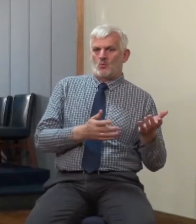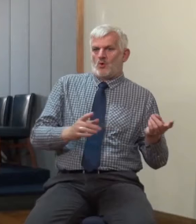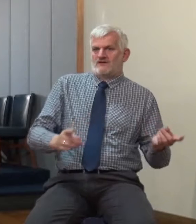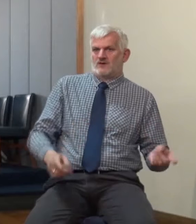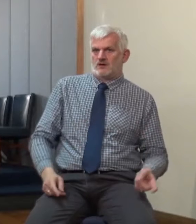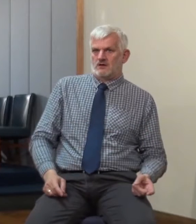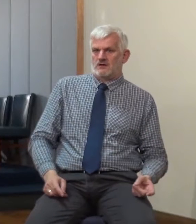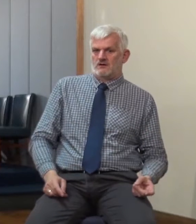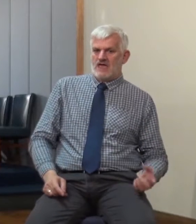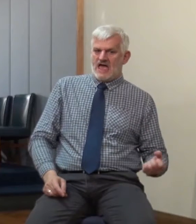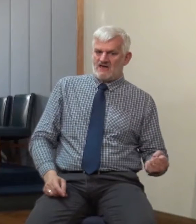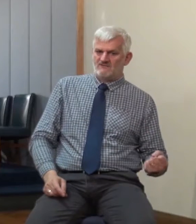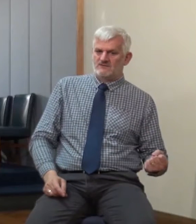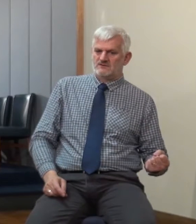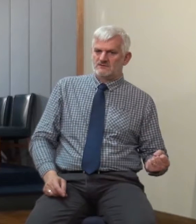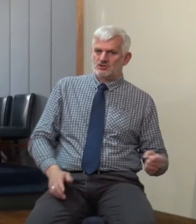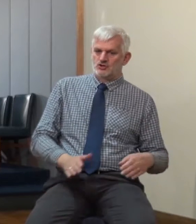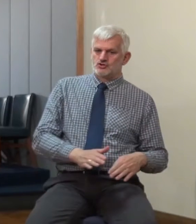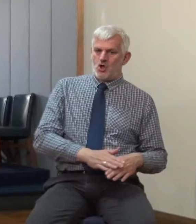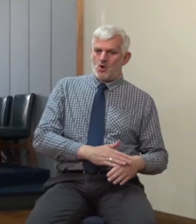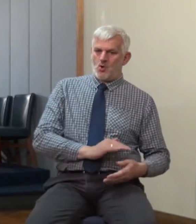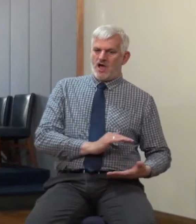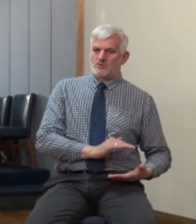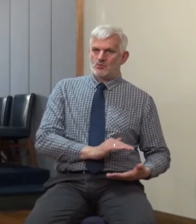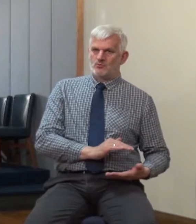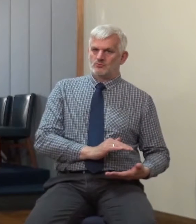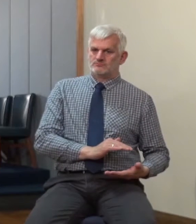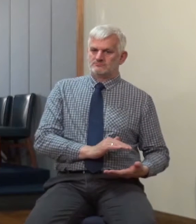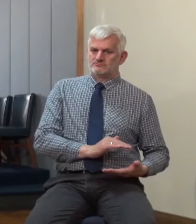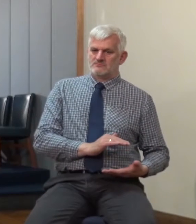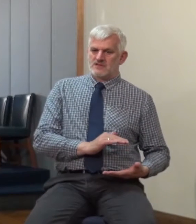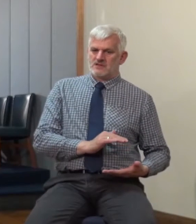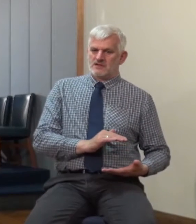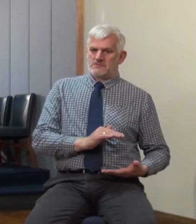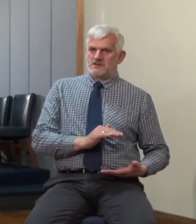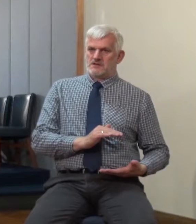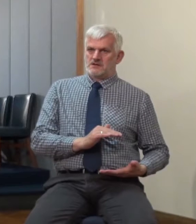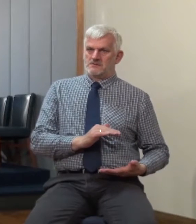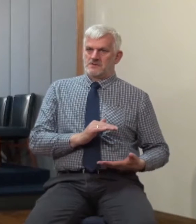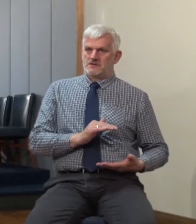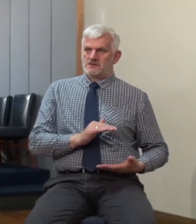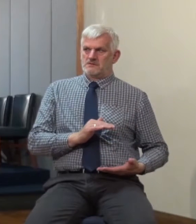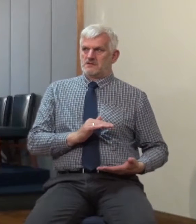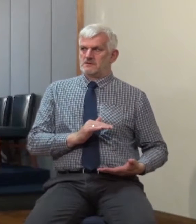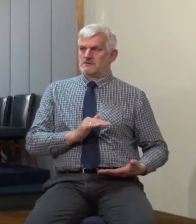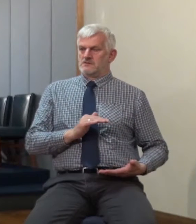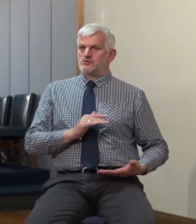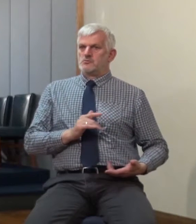of the legitimate things, but they're getting too much affection and too much time and I'm distracted from the